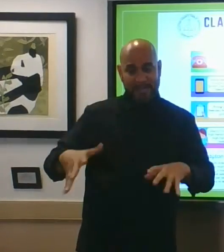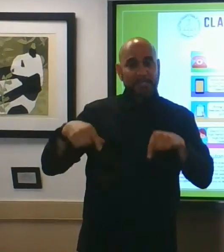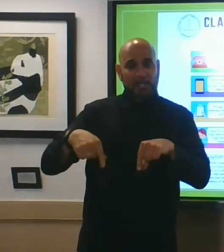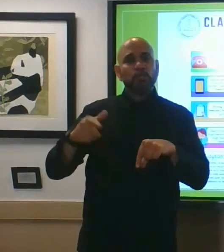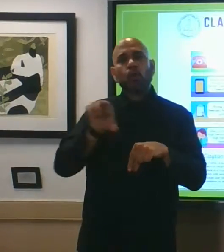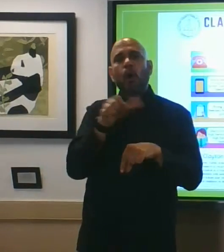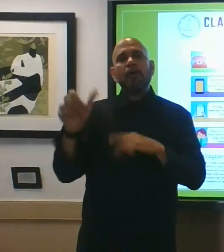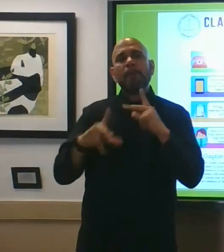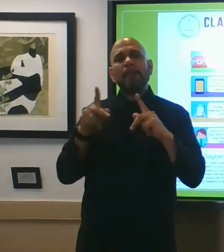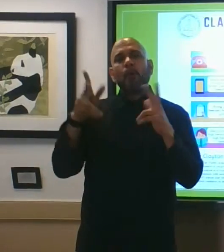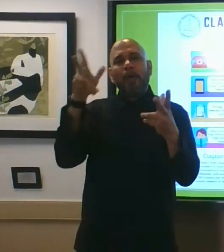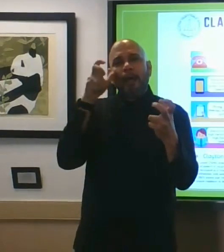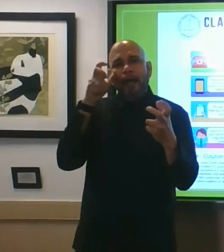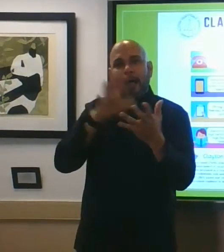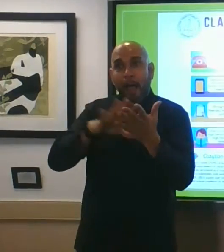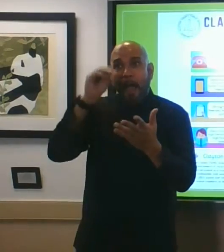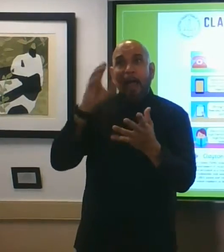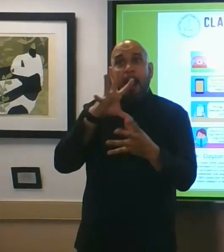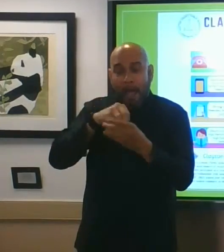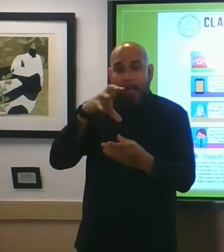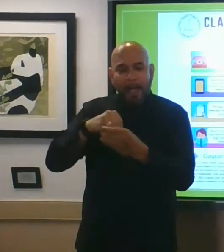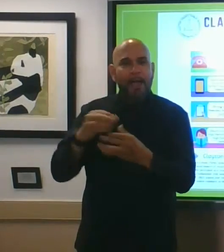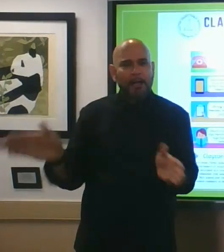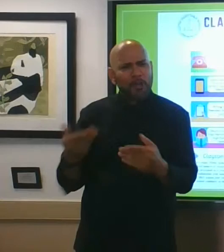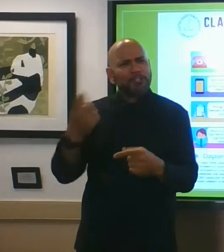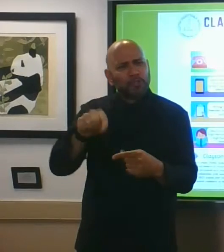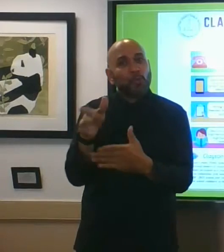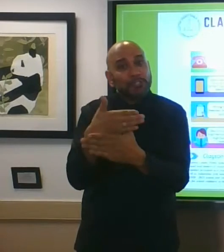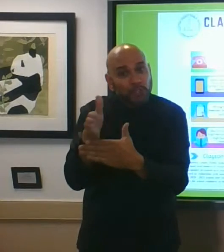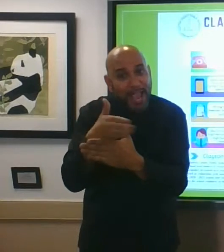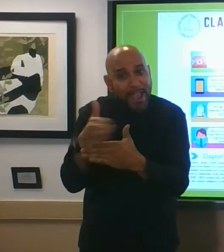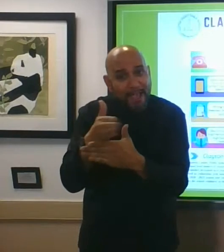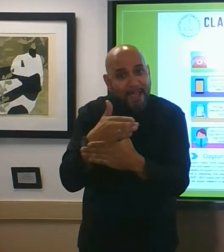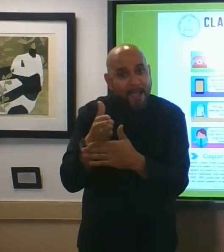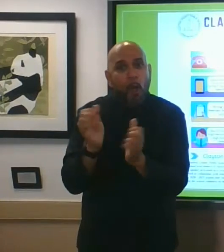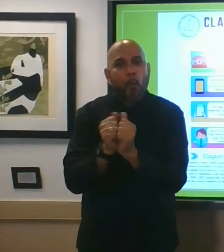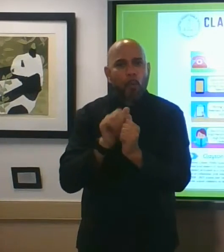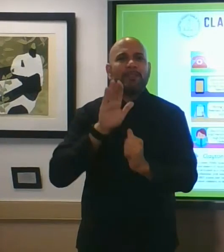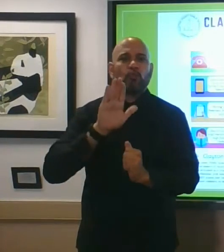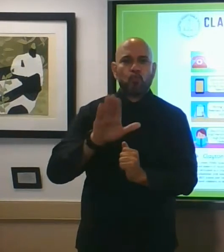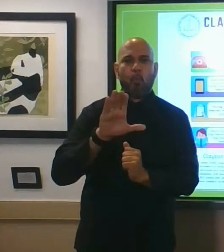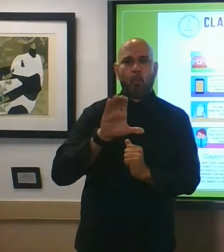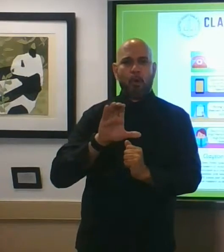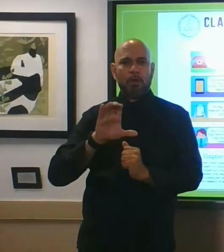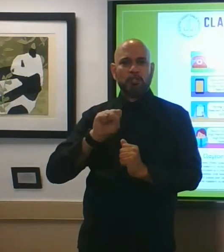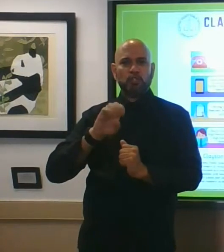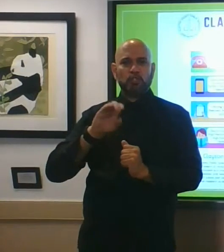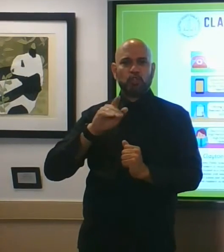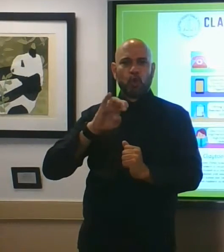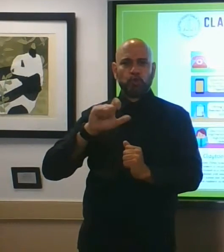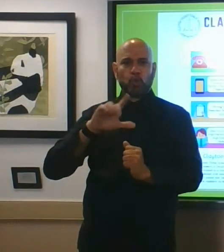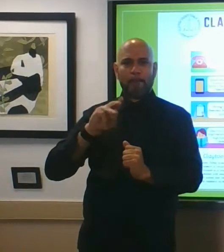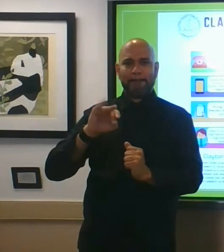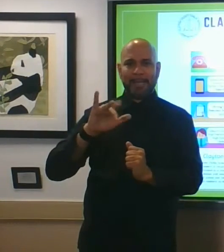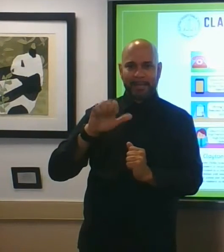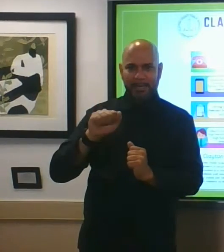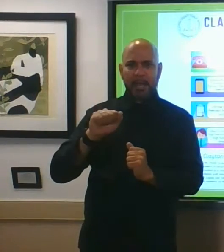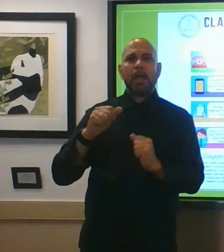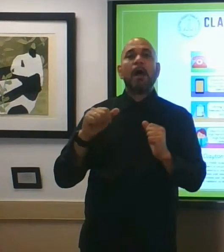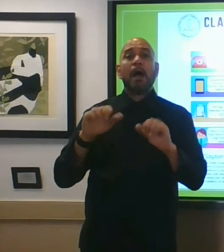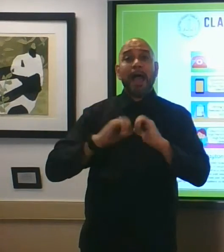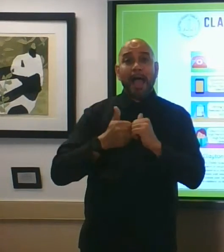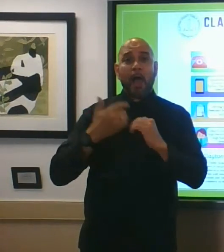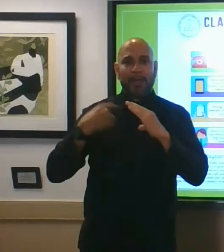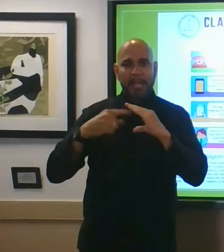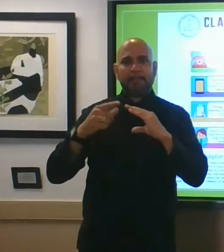others can learn and participate i encourage you to share it on your various sites social media platforms via email